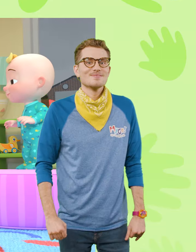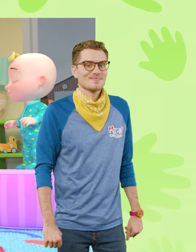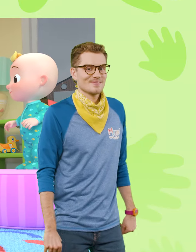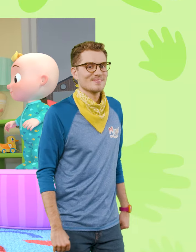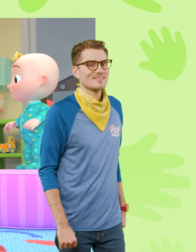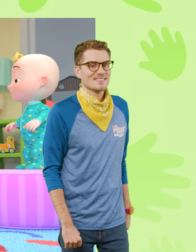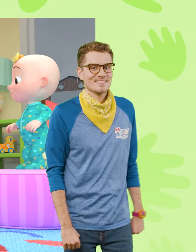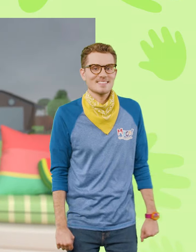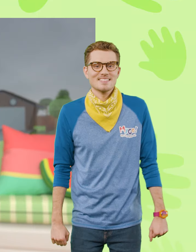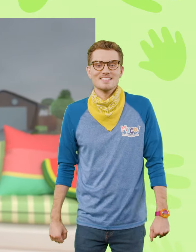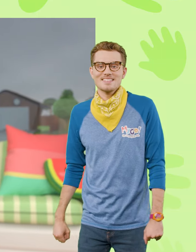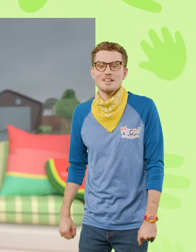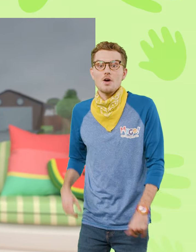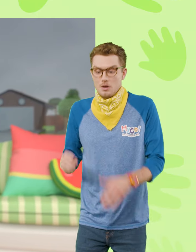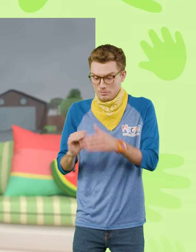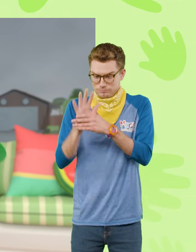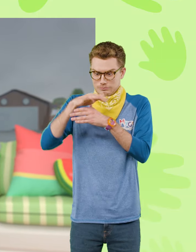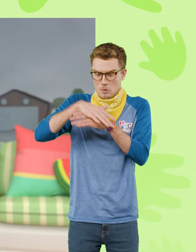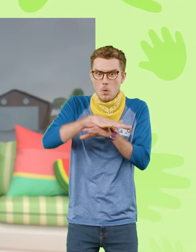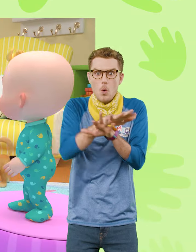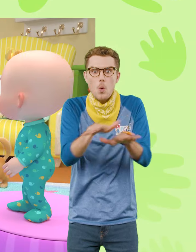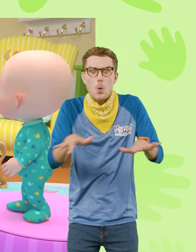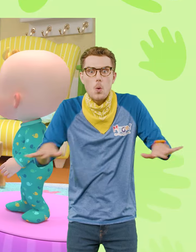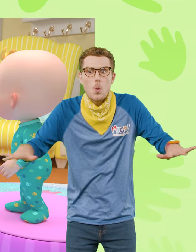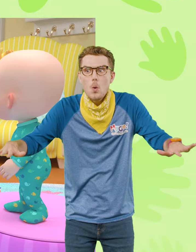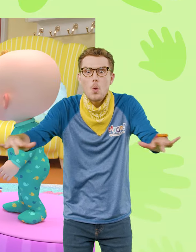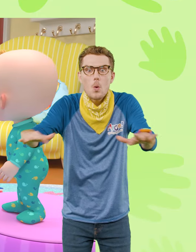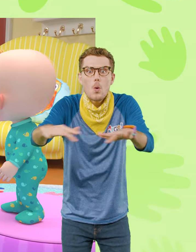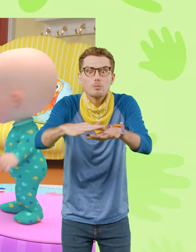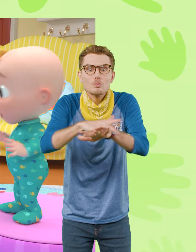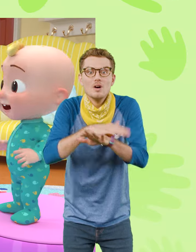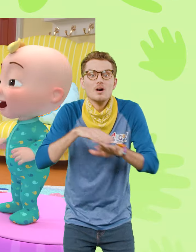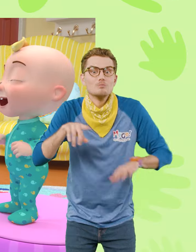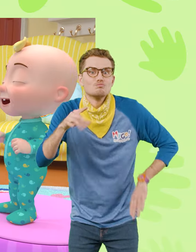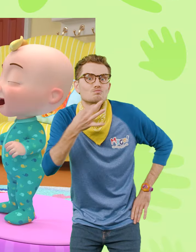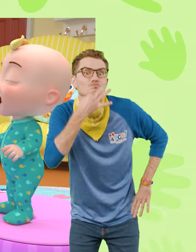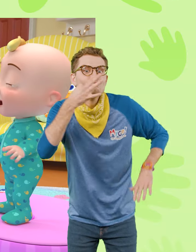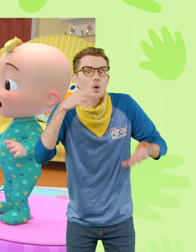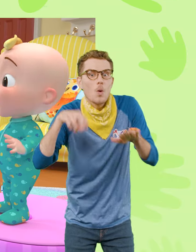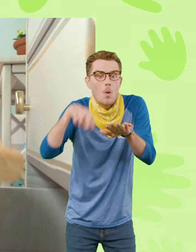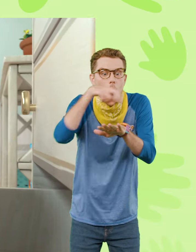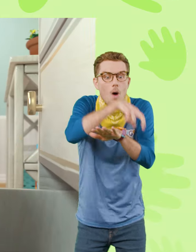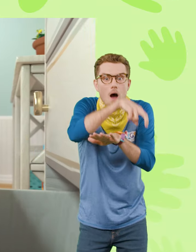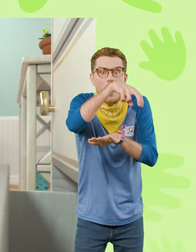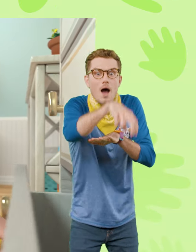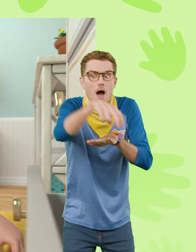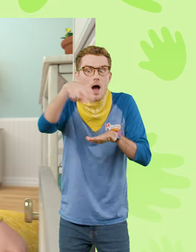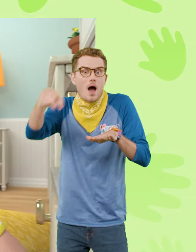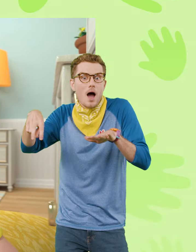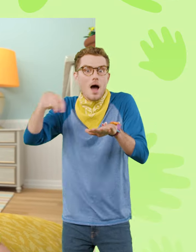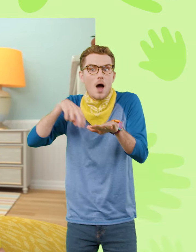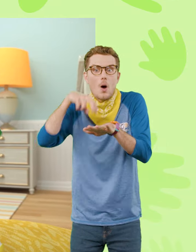Lava, lava on the floor Do you dare to jump some more?